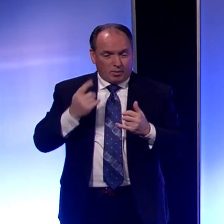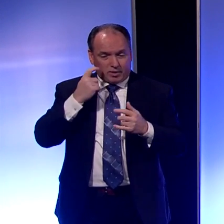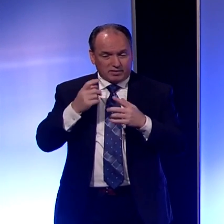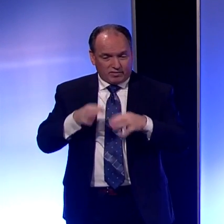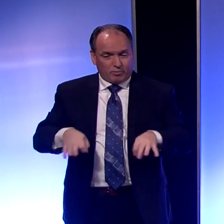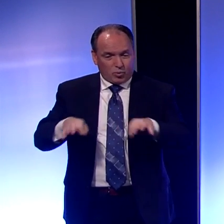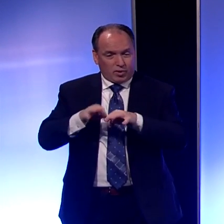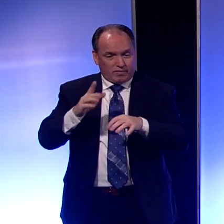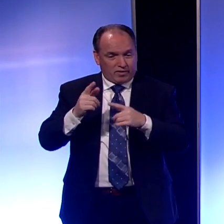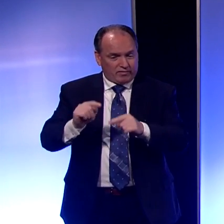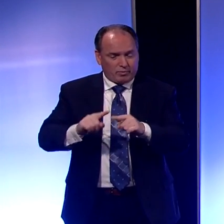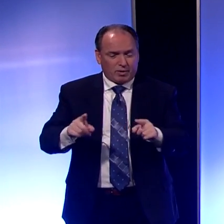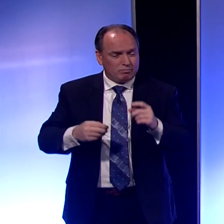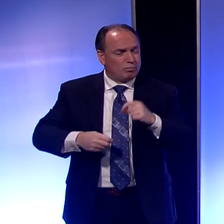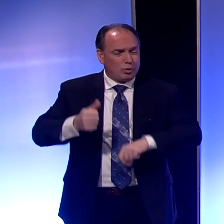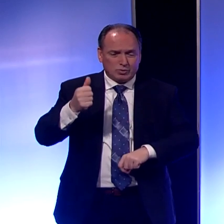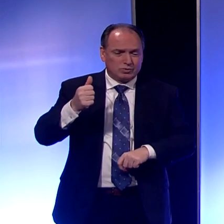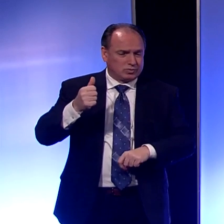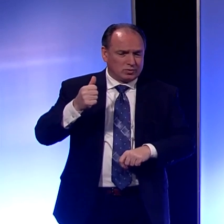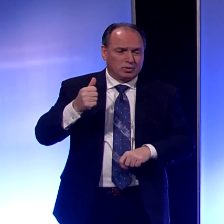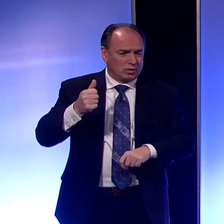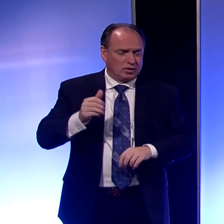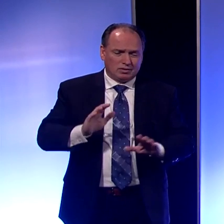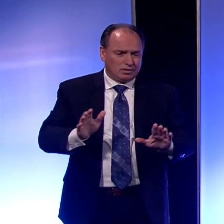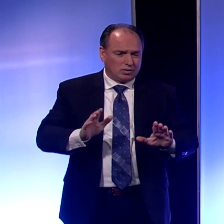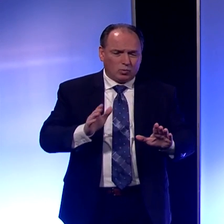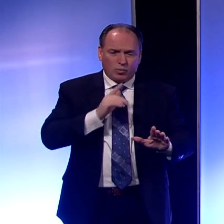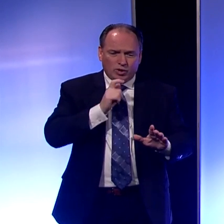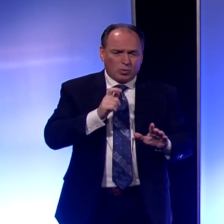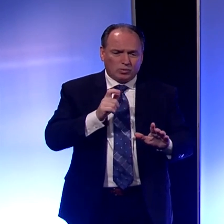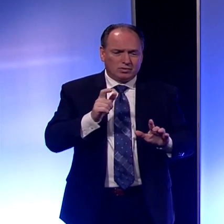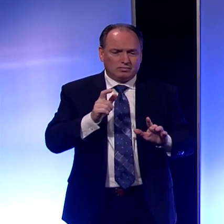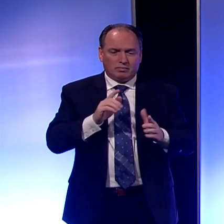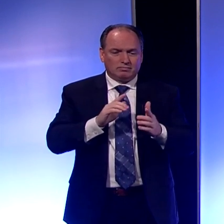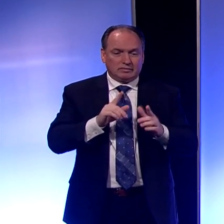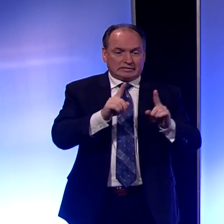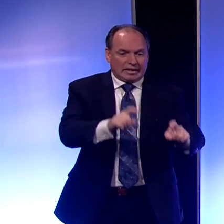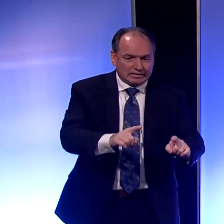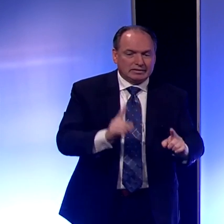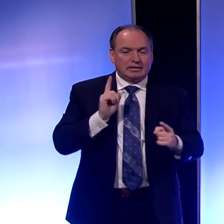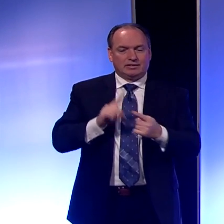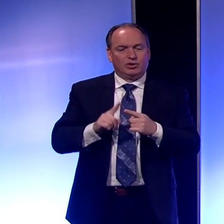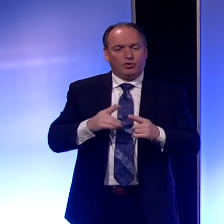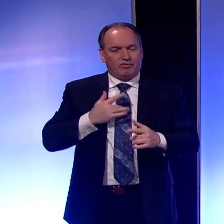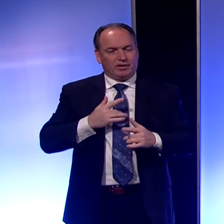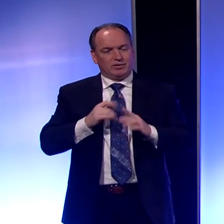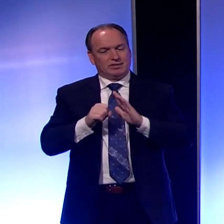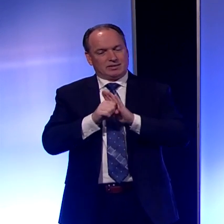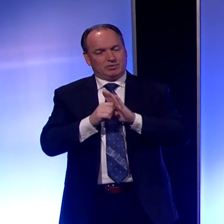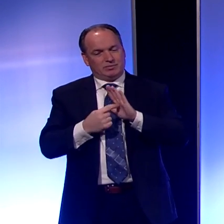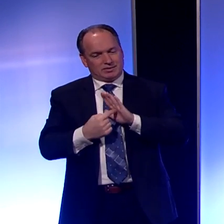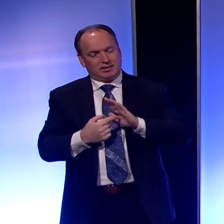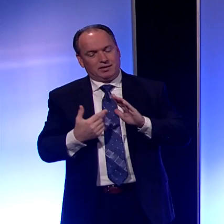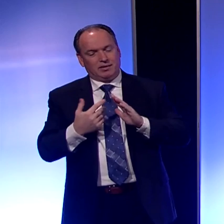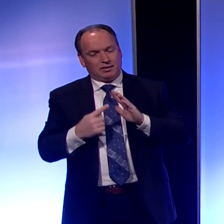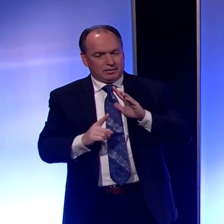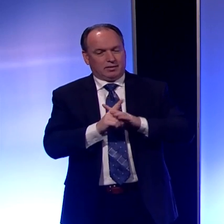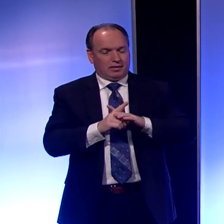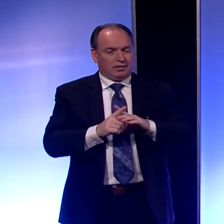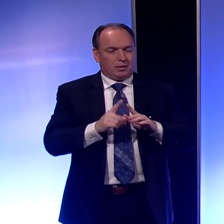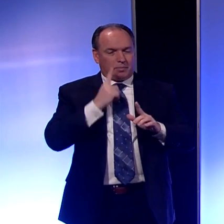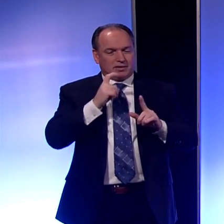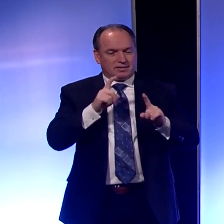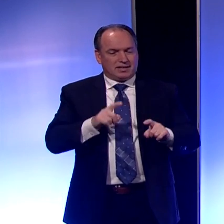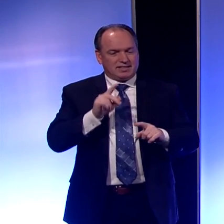But for the most part, you don't go and get tested unless you become symptomatic because the test kits are not